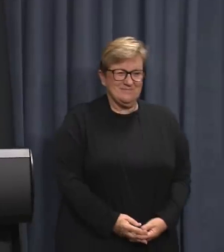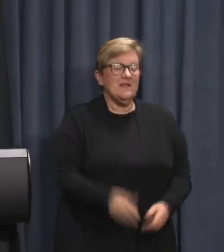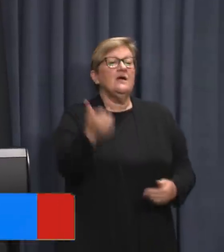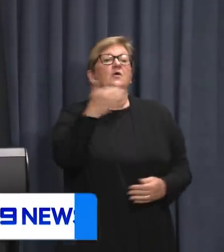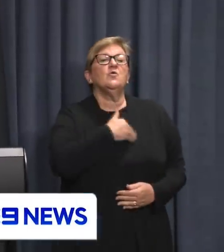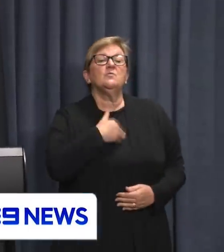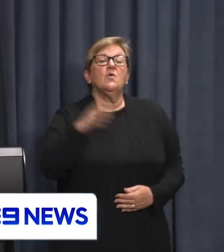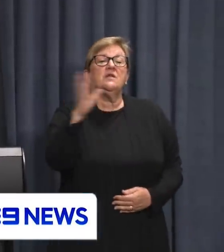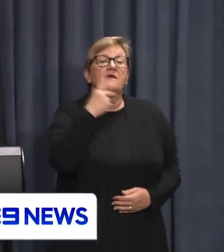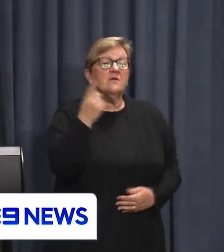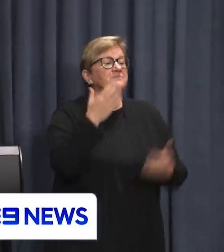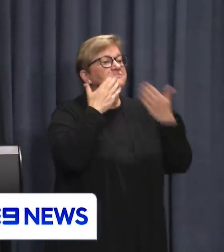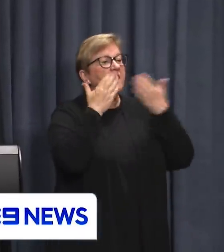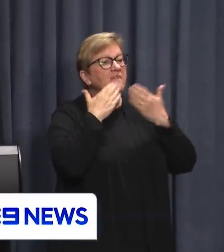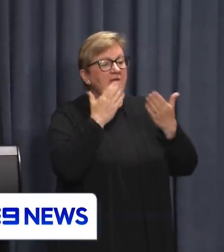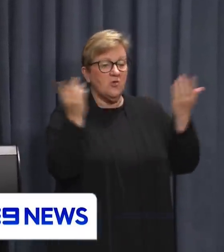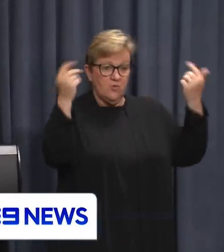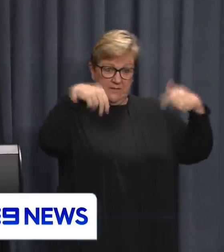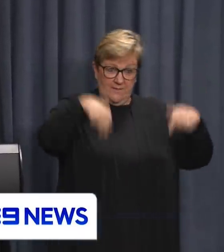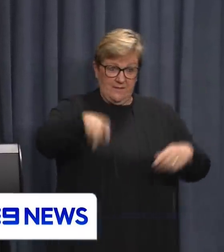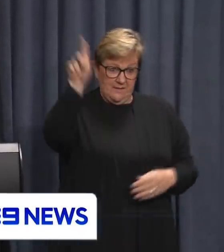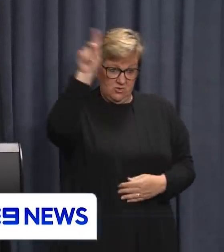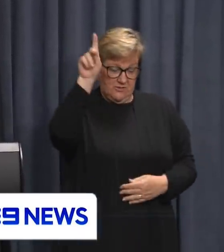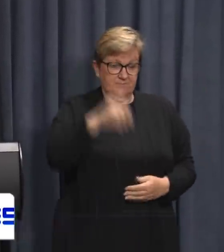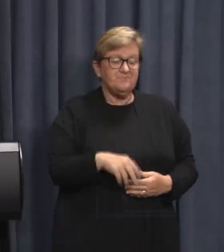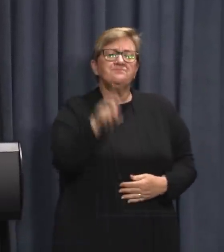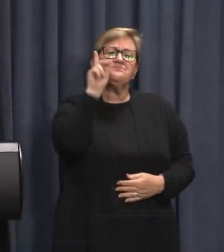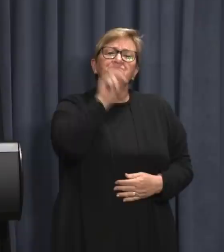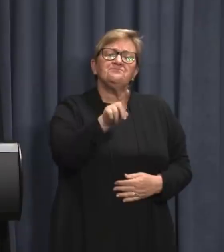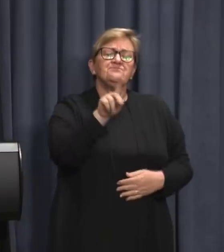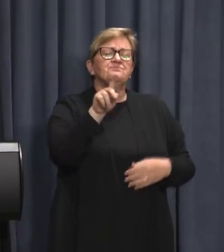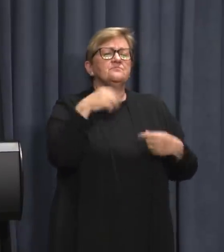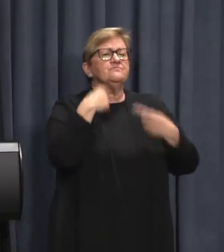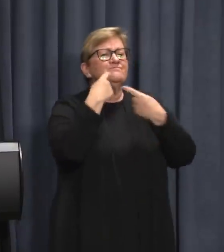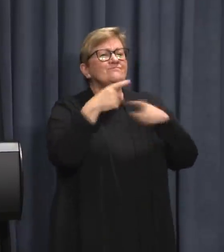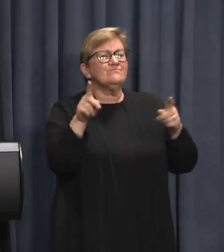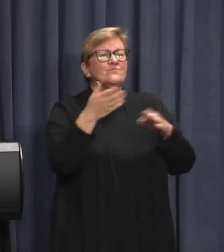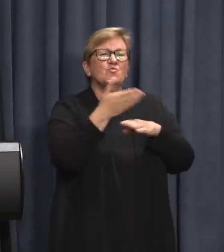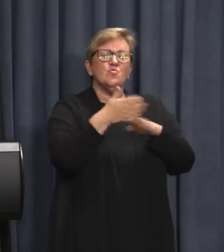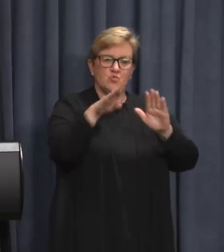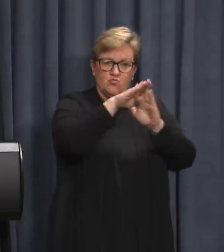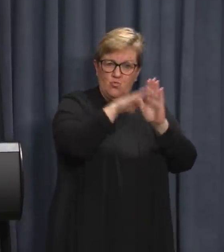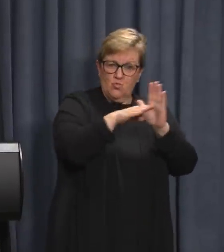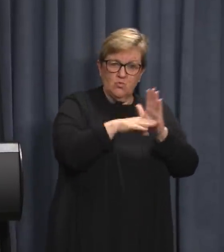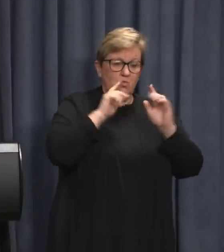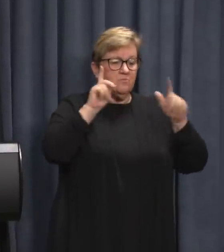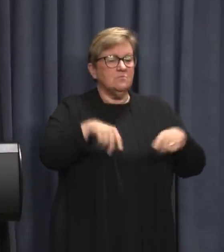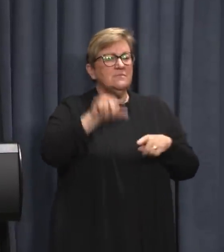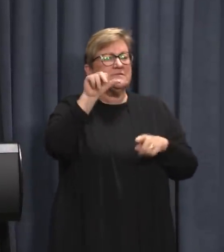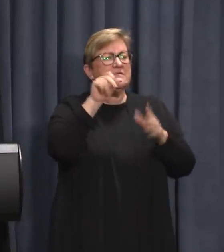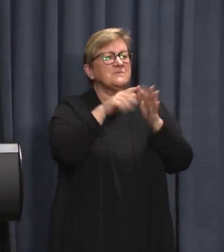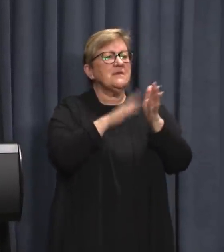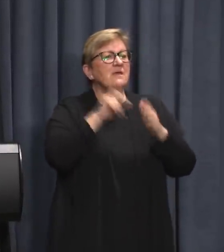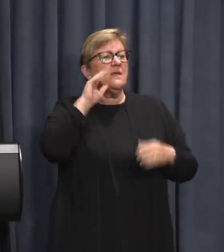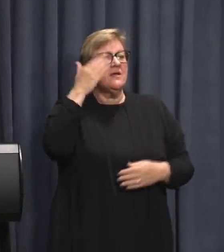Good morning everyone and thank you for coming here today. Yesterday we announced new public health rules would kick in from 6 p.m. last